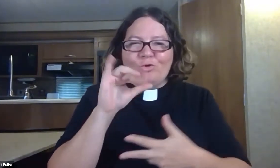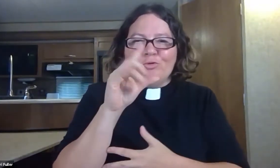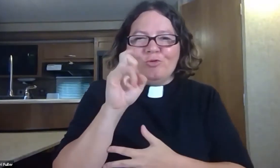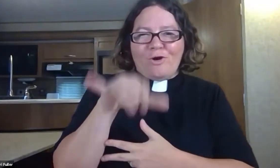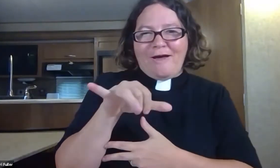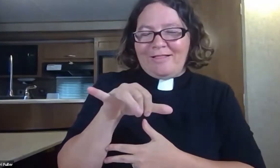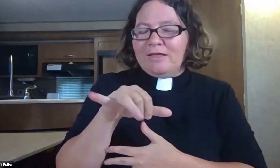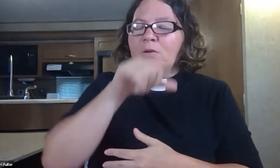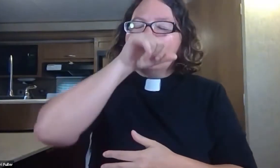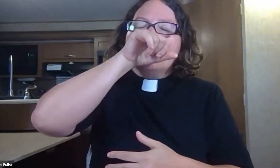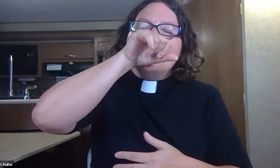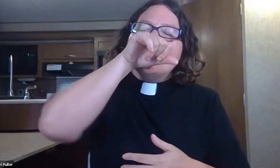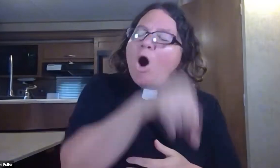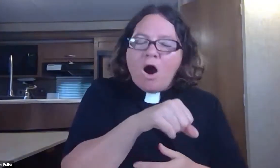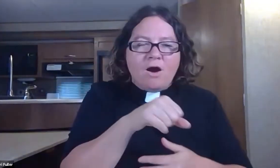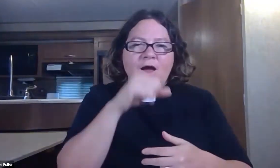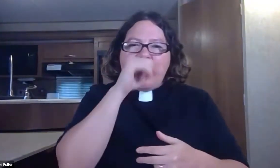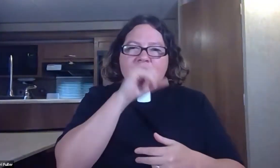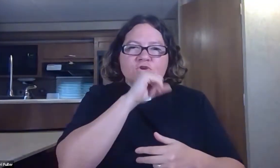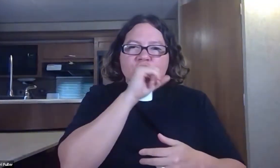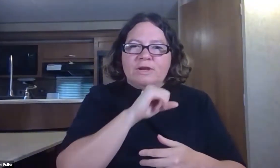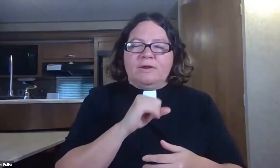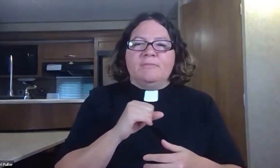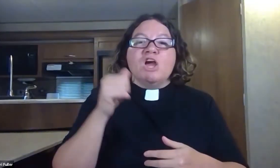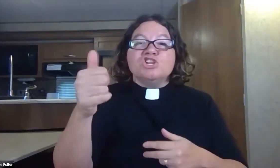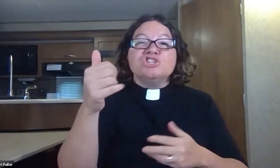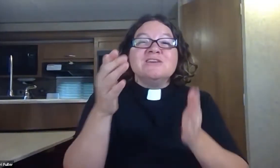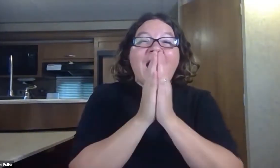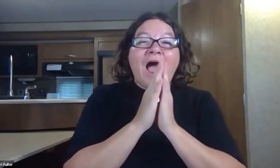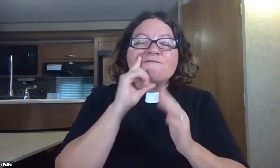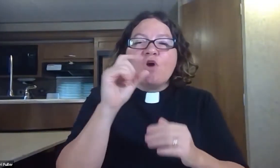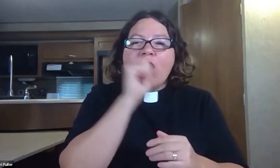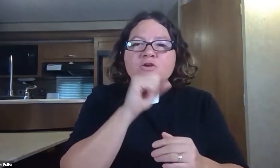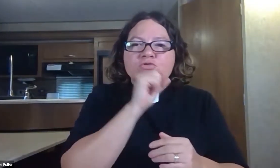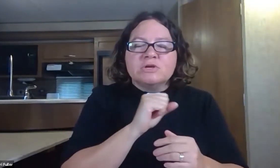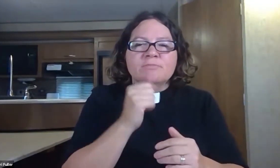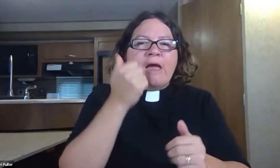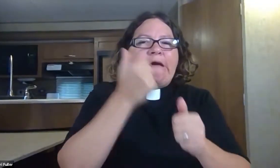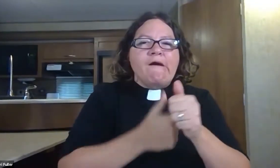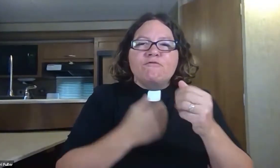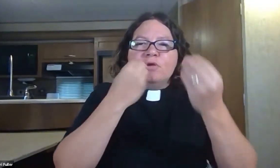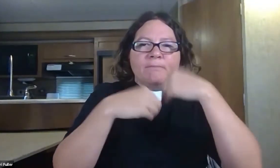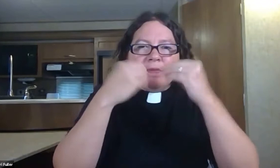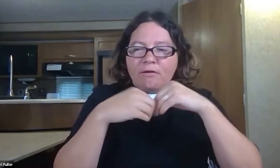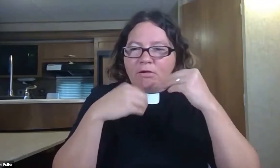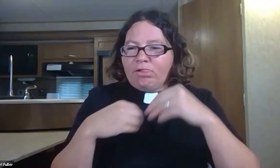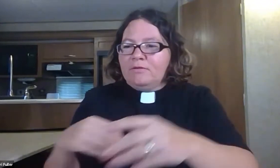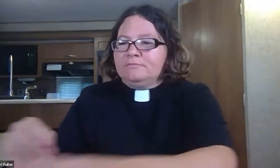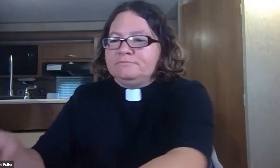middle daughter Riley absolutely loves ice cream and she asks for it every